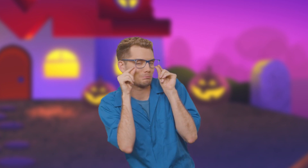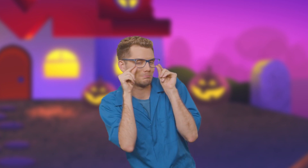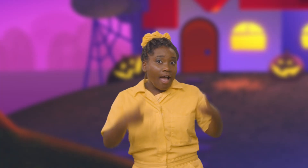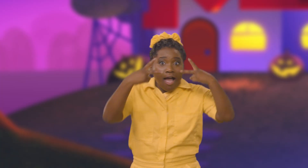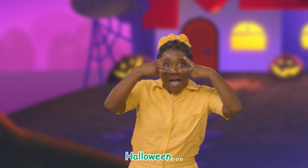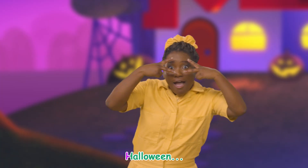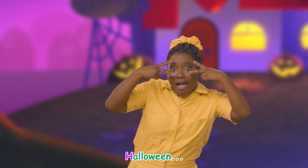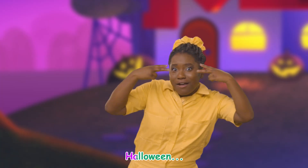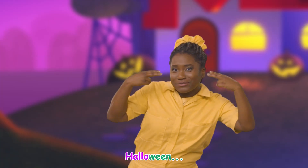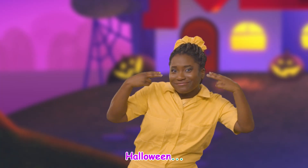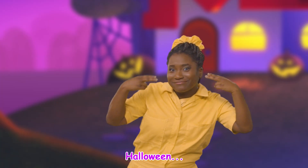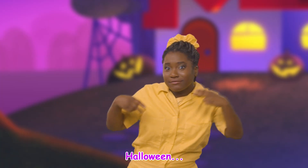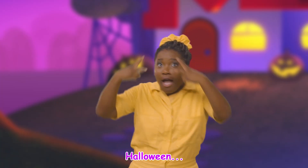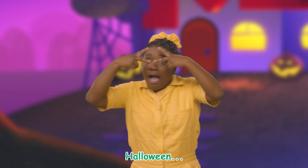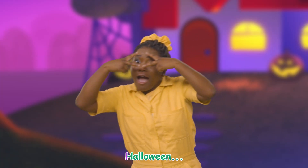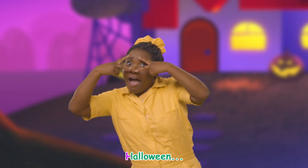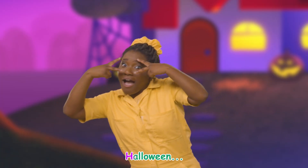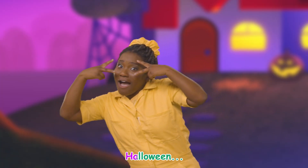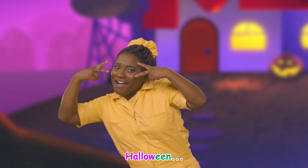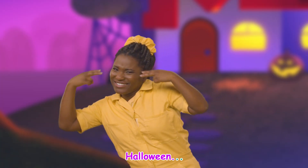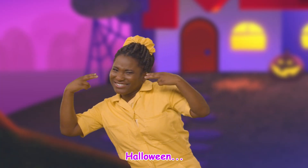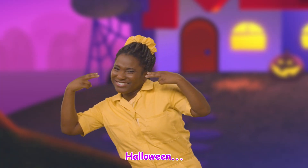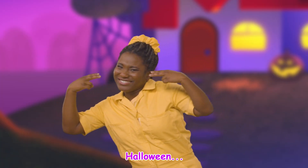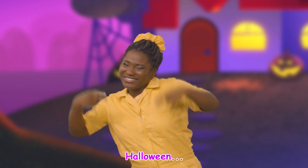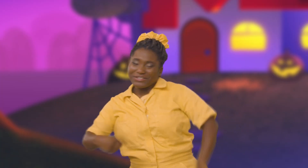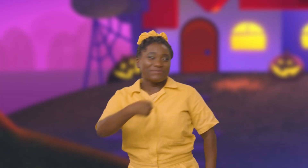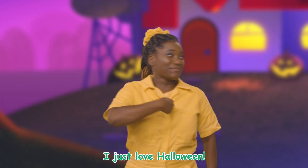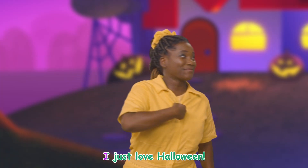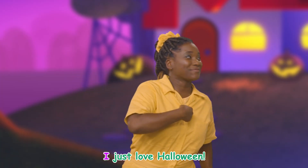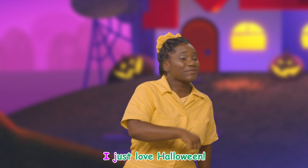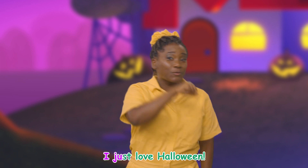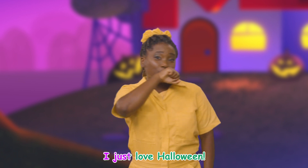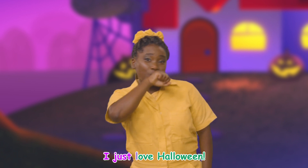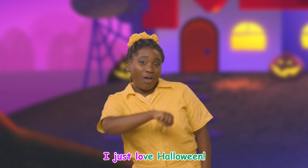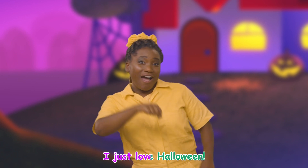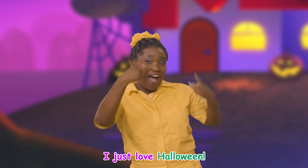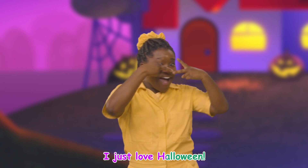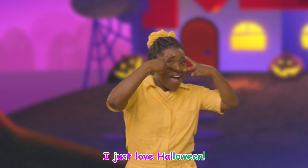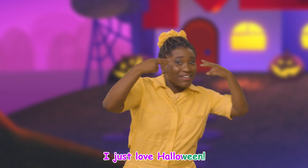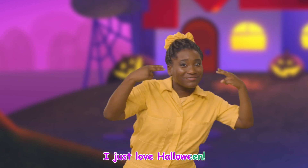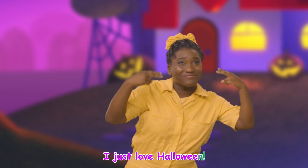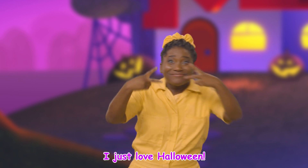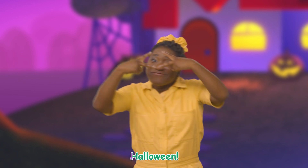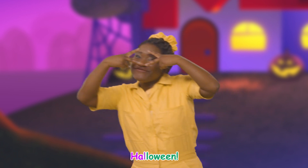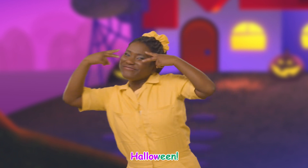Halloween! Halloween! I just love Halloween! Halloween!